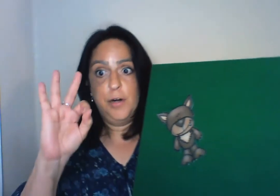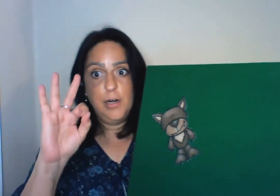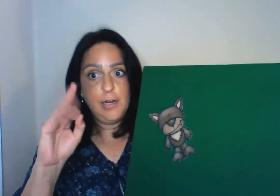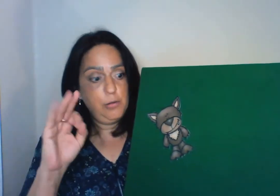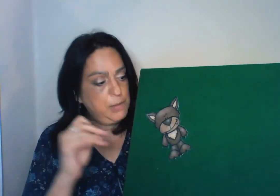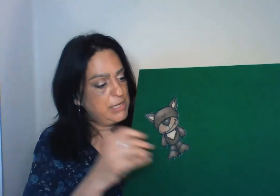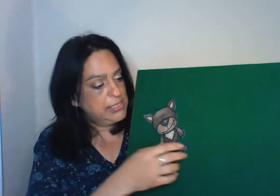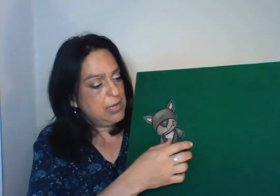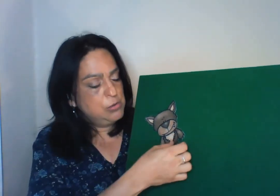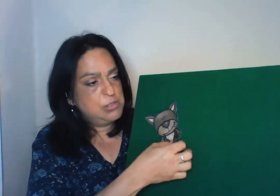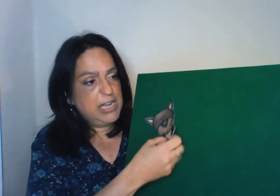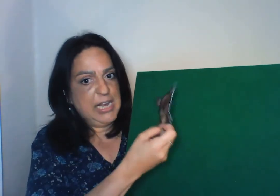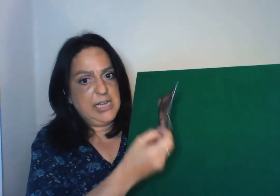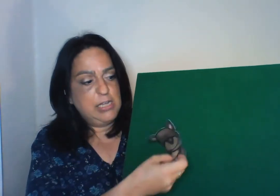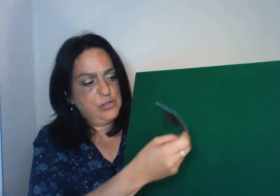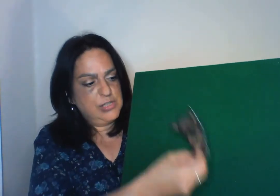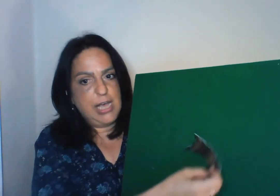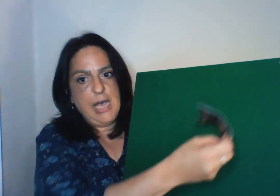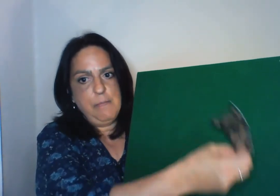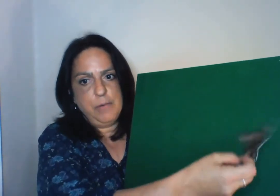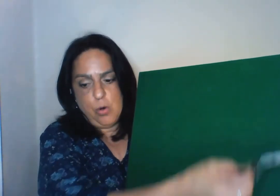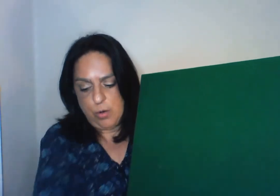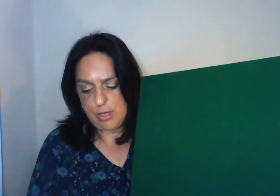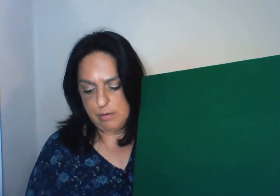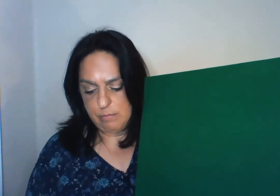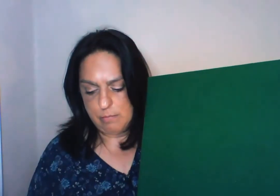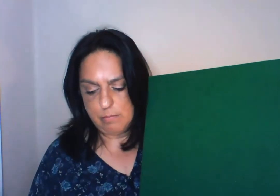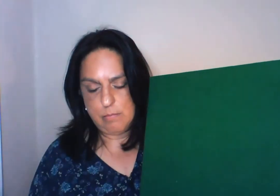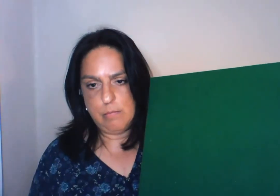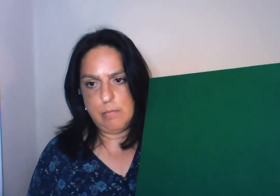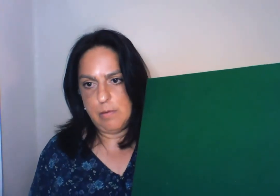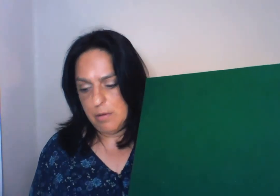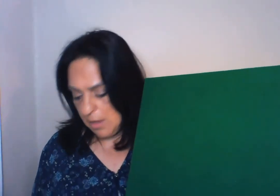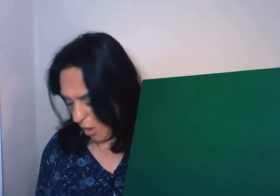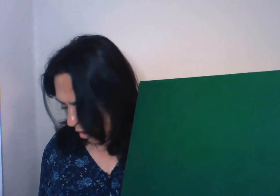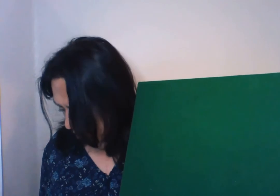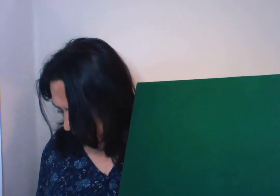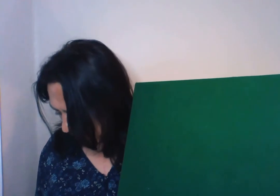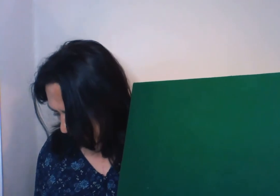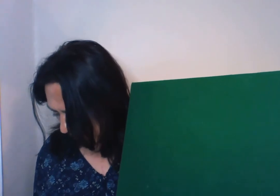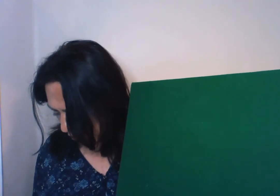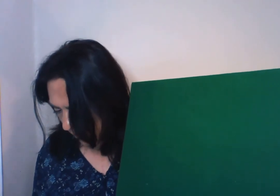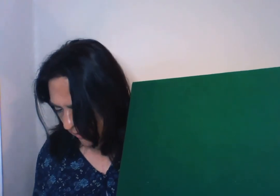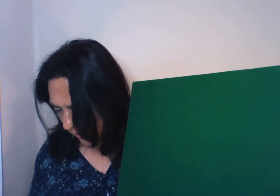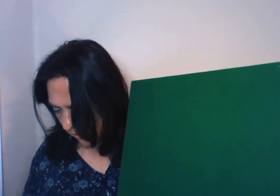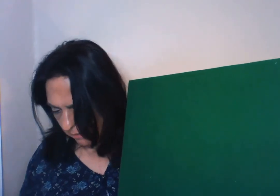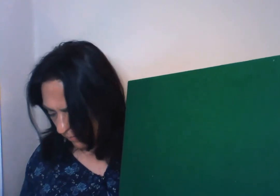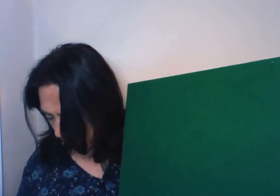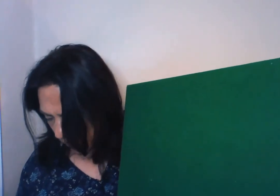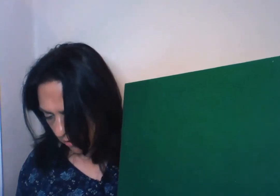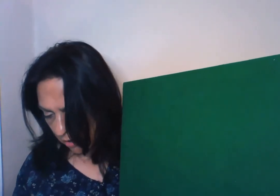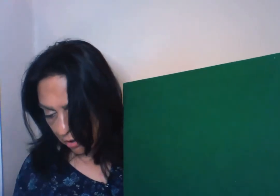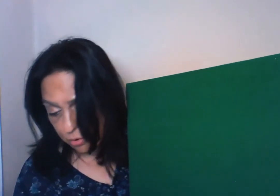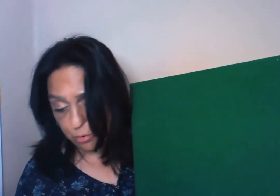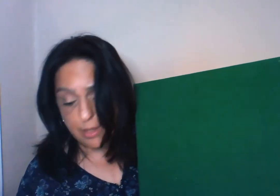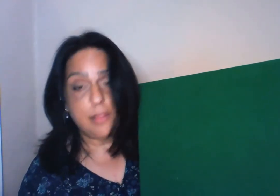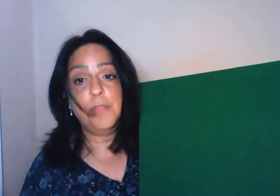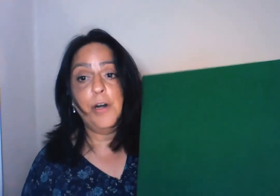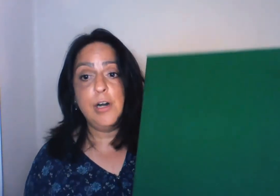third little piggy's house. And he just kept going until he actually came to the third